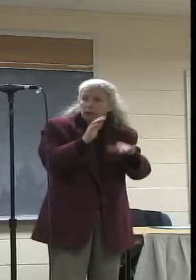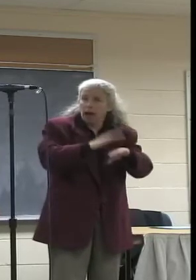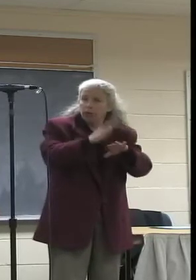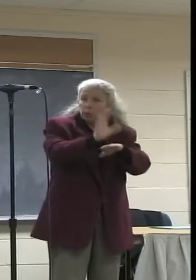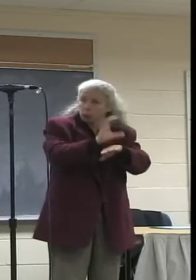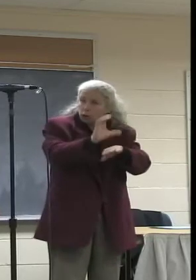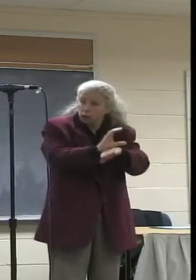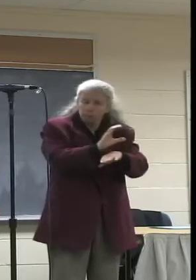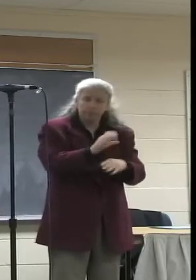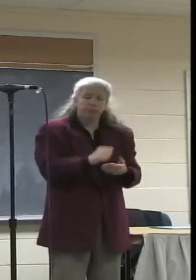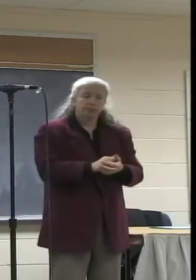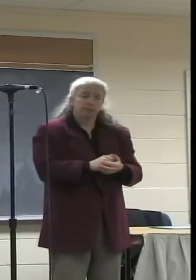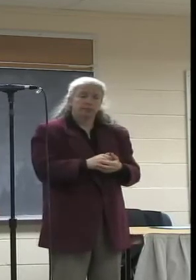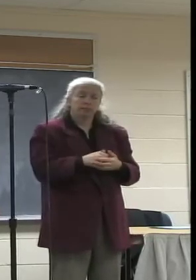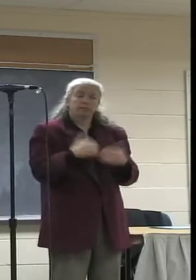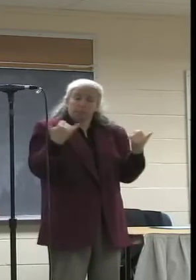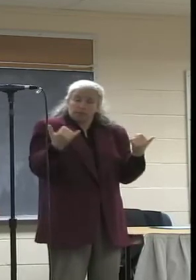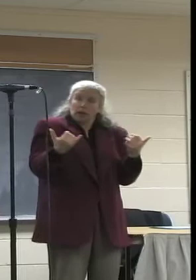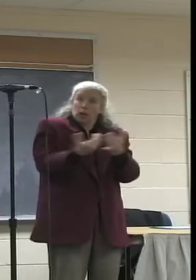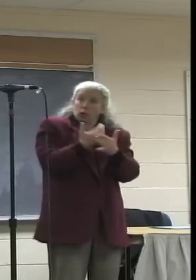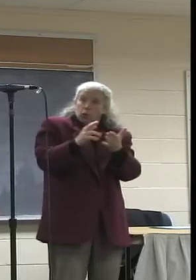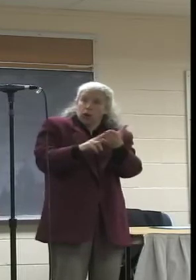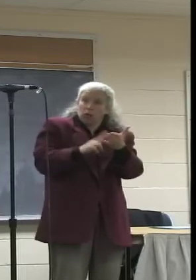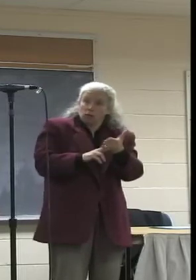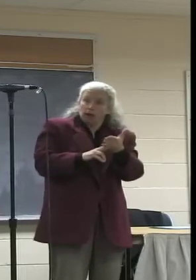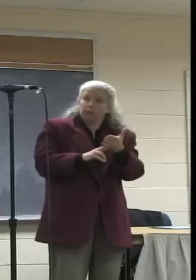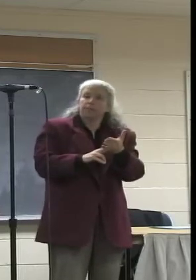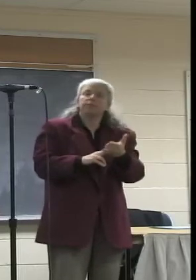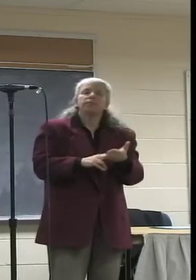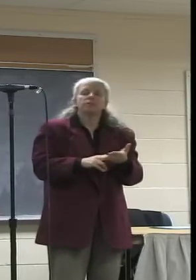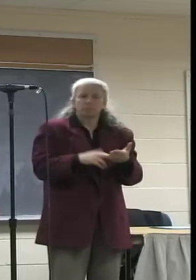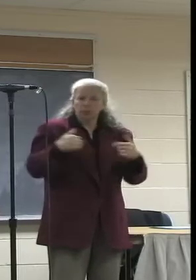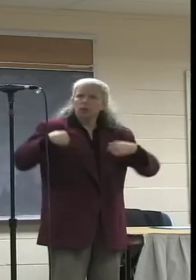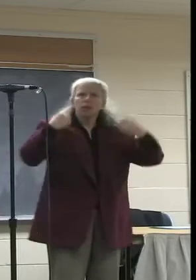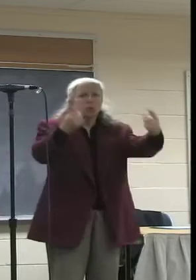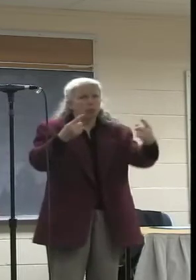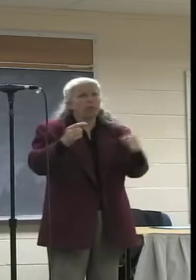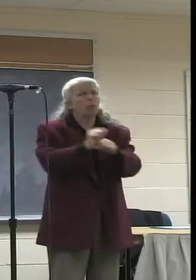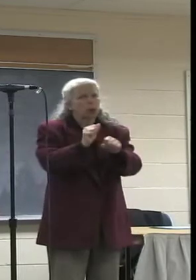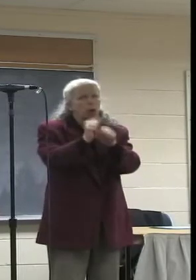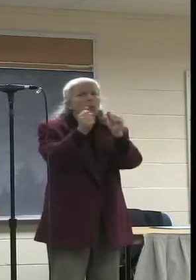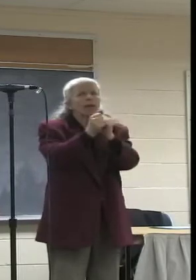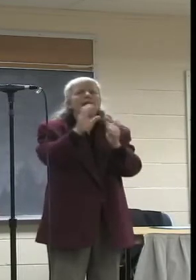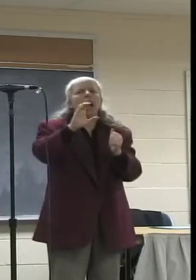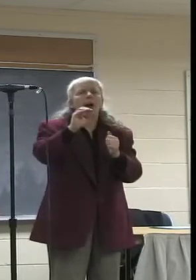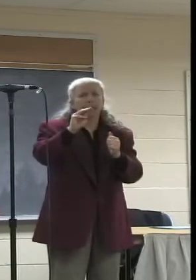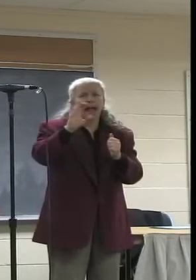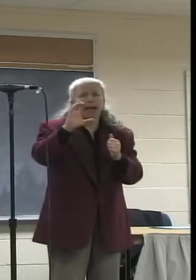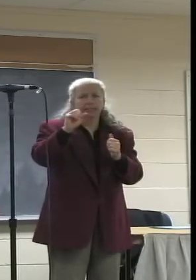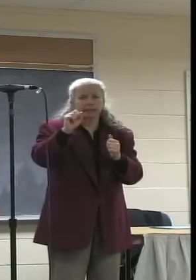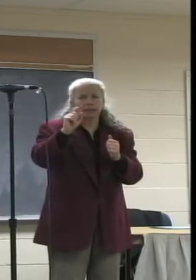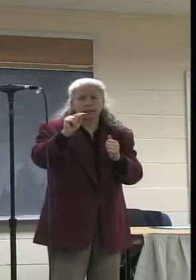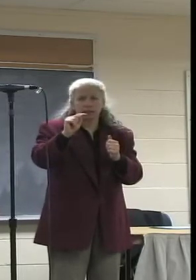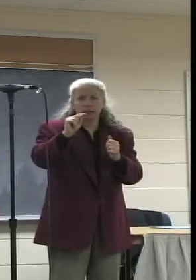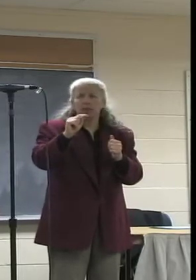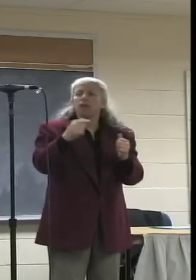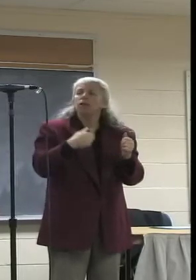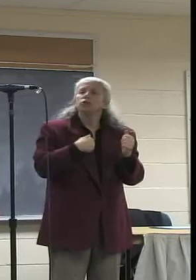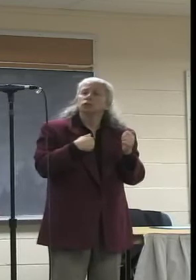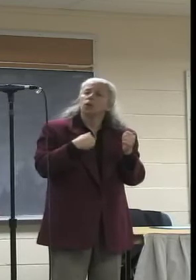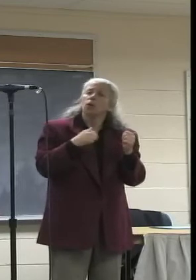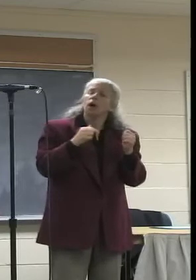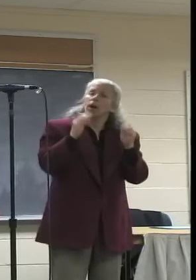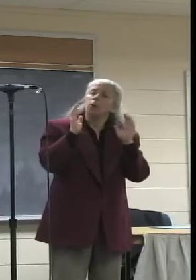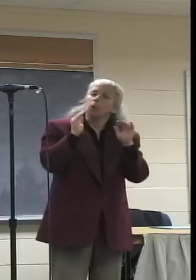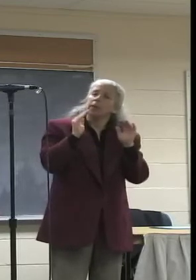negotiation marks our long-standing working relationship with Comcast. We look forward to continued efforts building on our